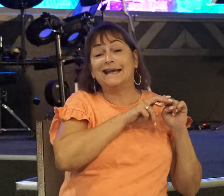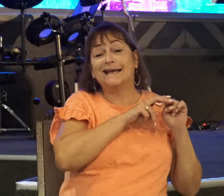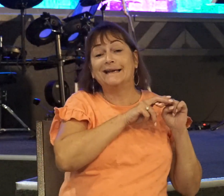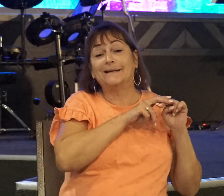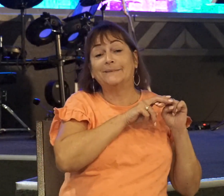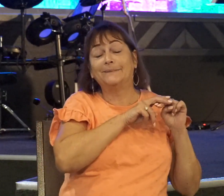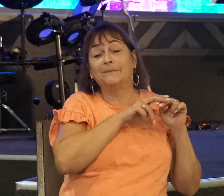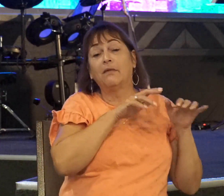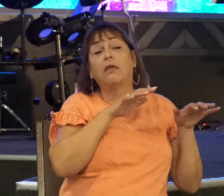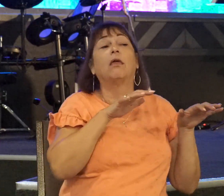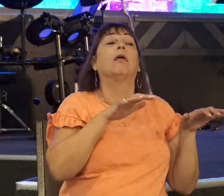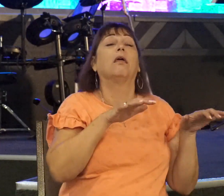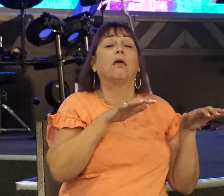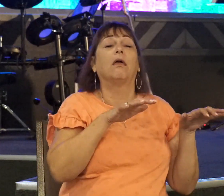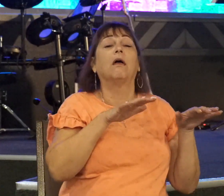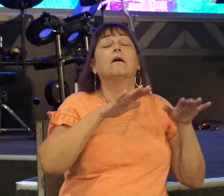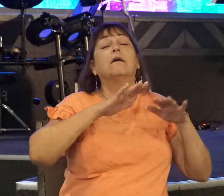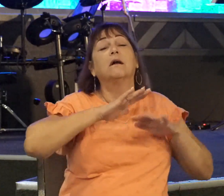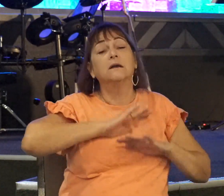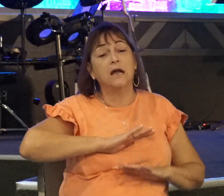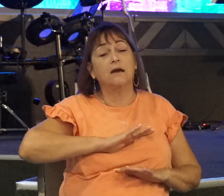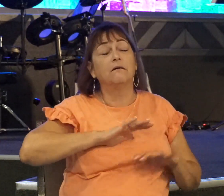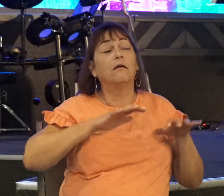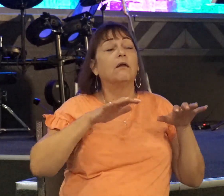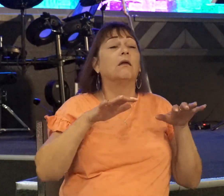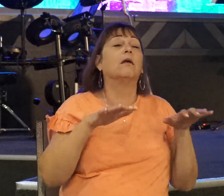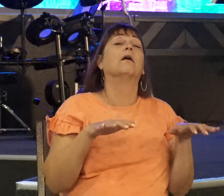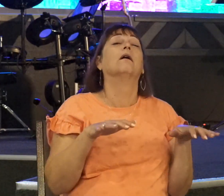He was content. Just sitting there doing nothing.